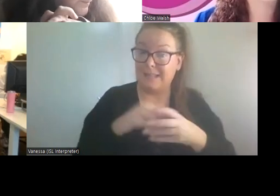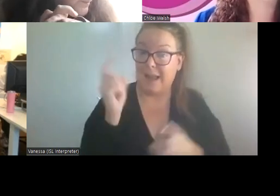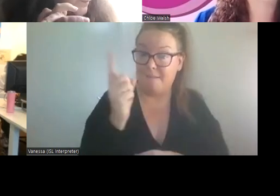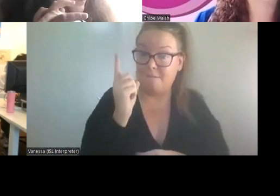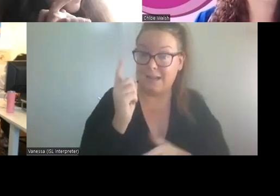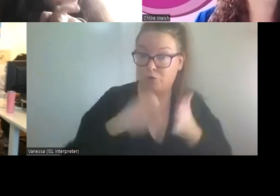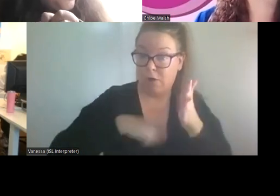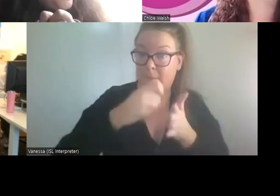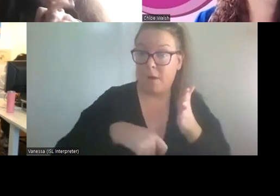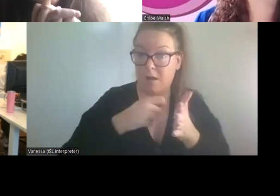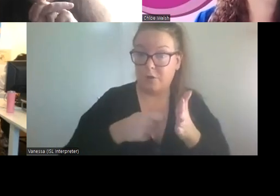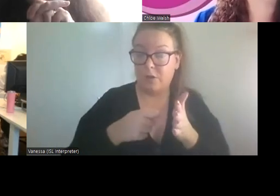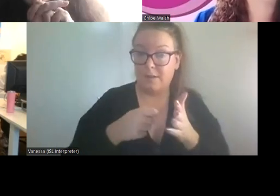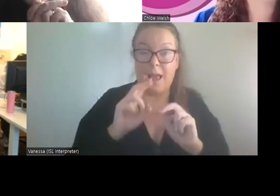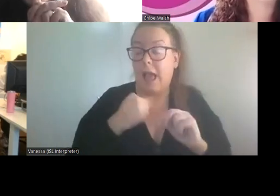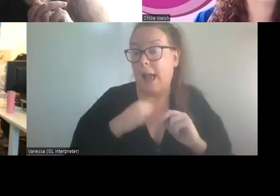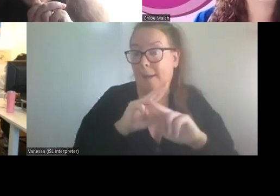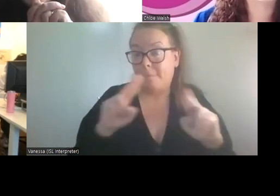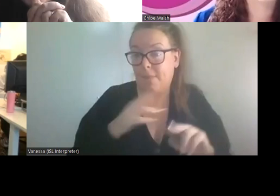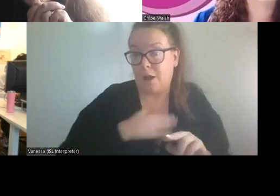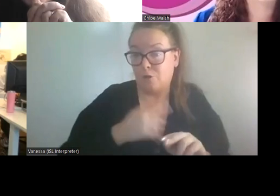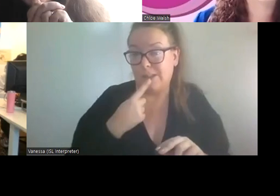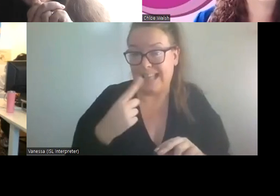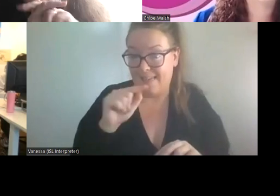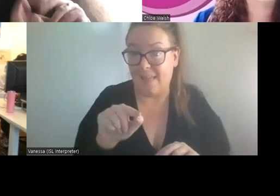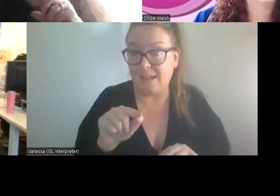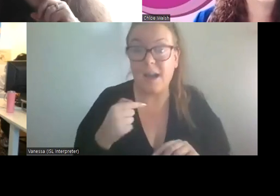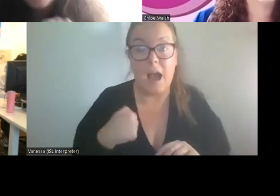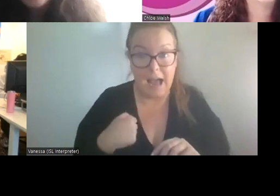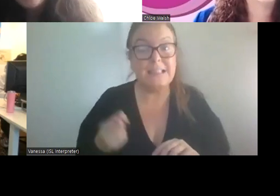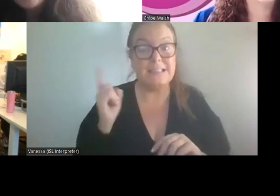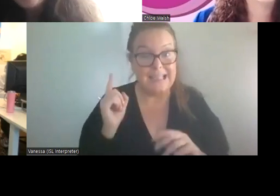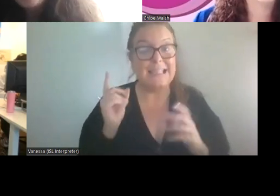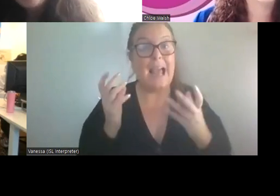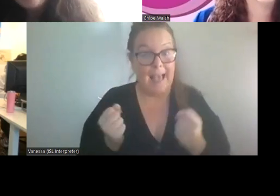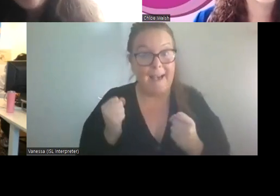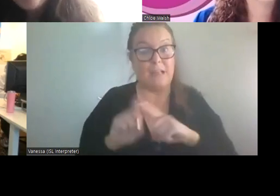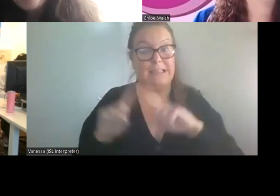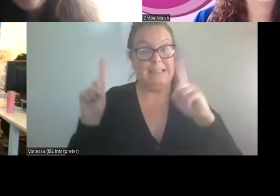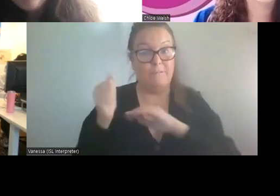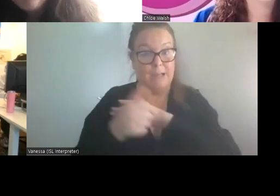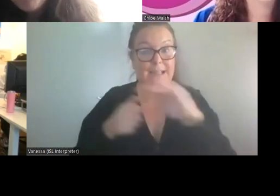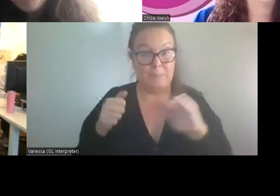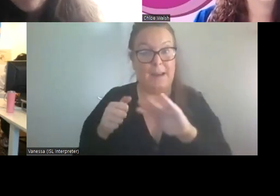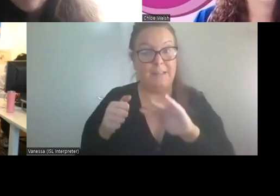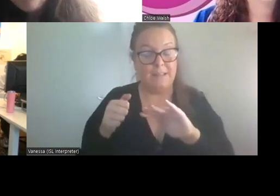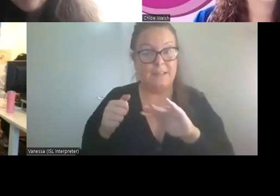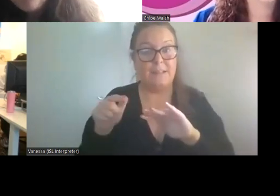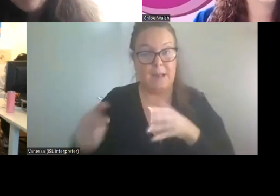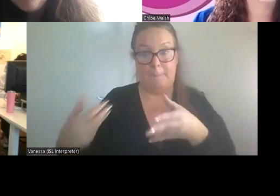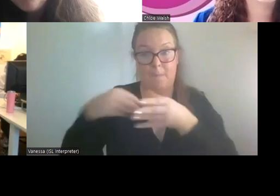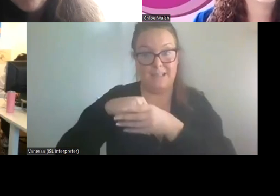just saying that because you're all there. I really did have a different experience. And